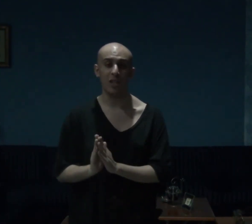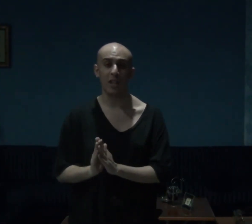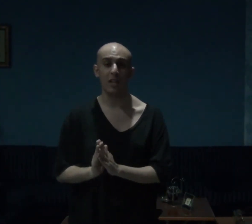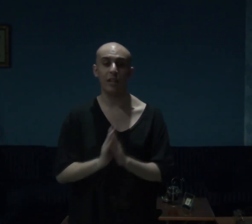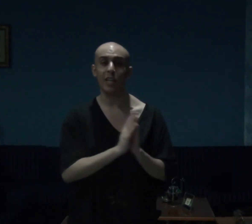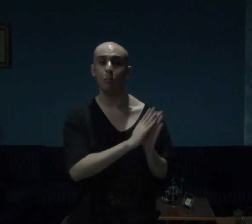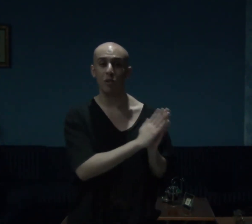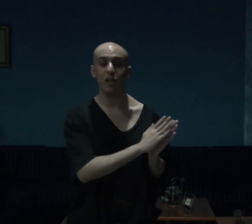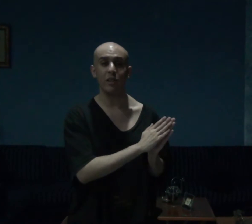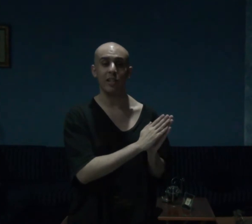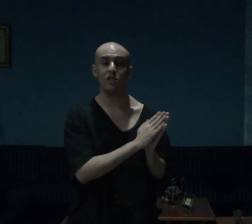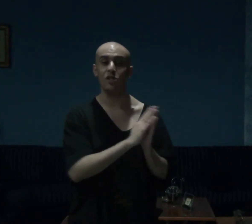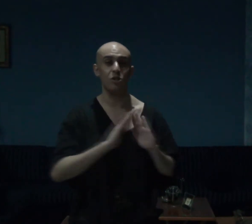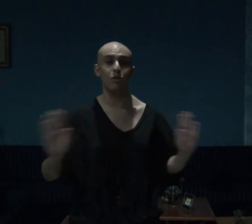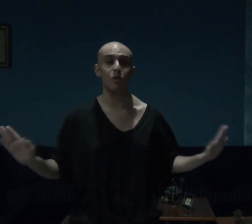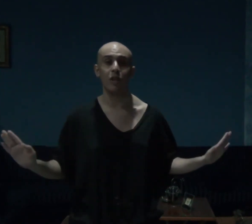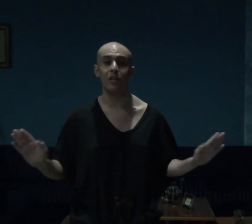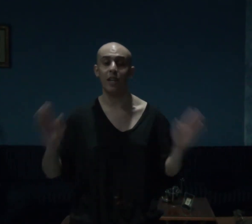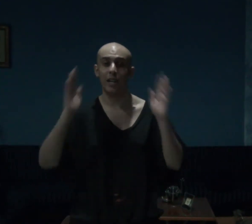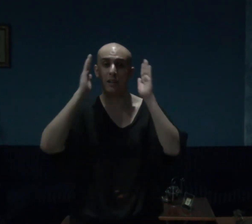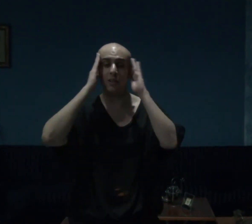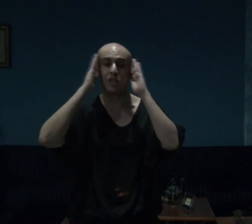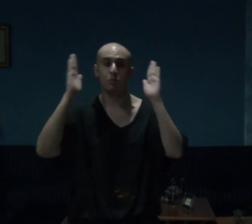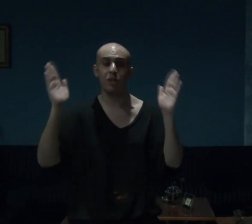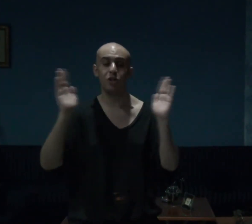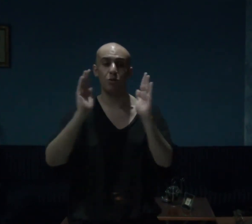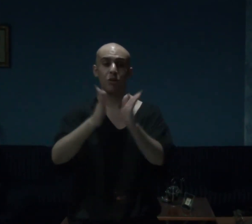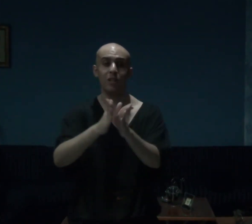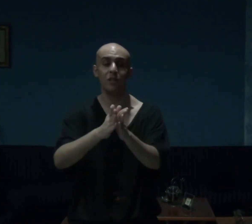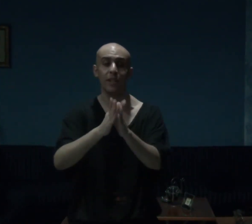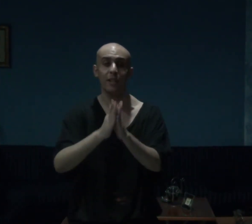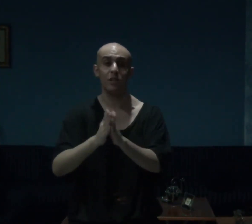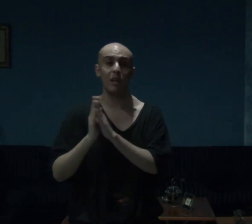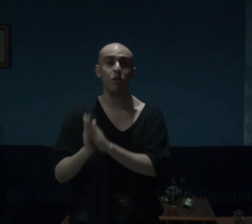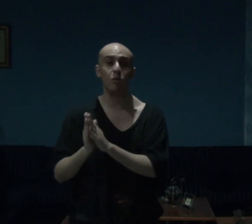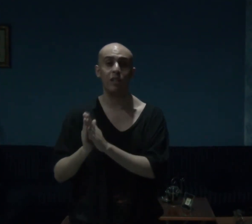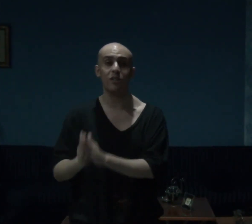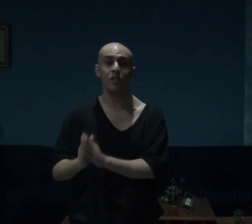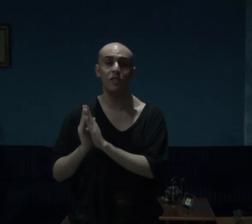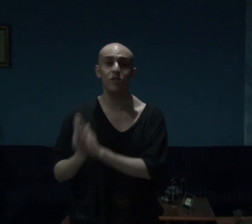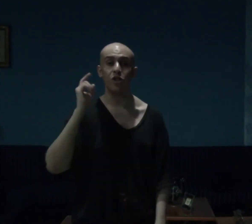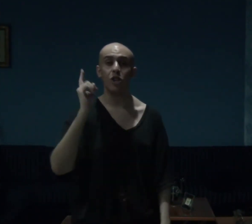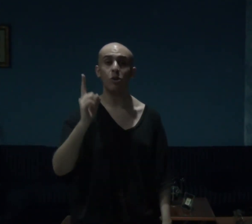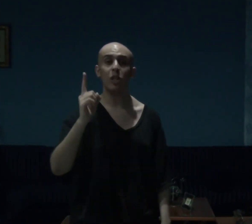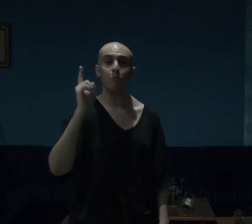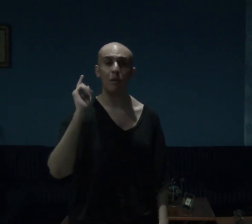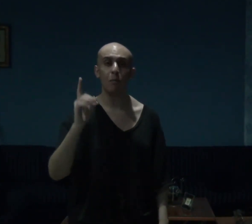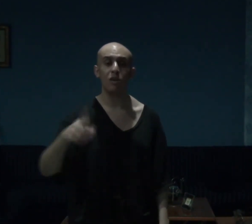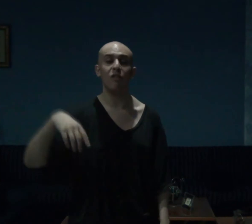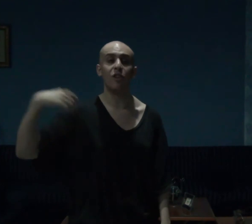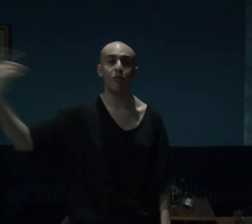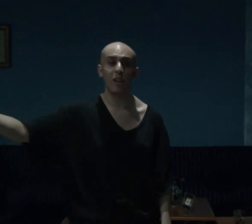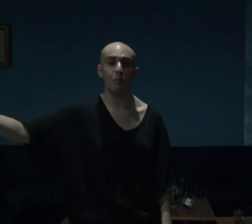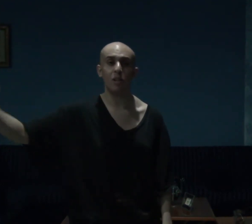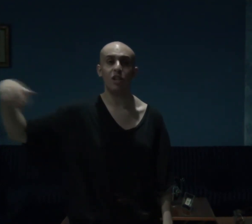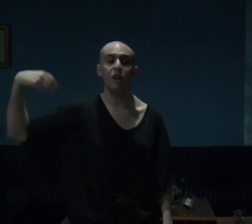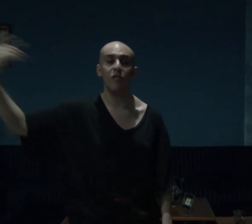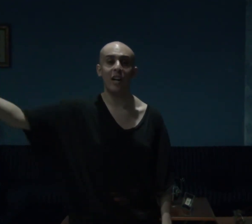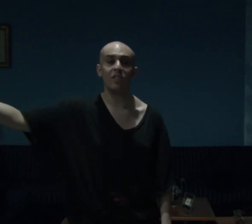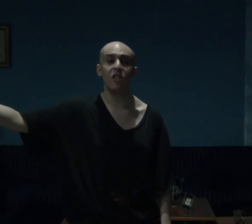again like boogie nights is so great i cannot express to you guys and gals how great it is the only member of her family of alice